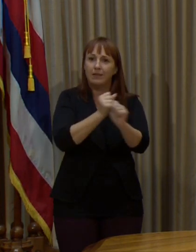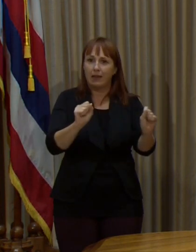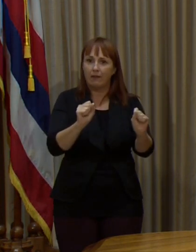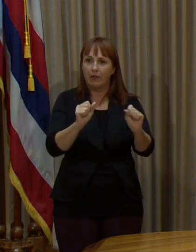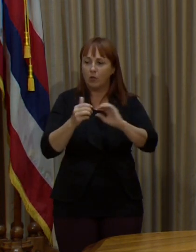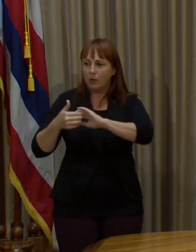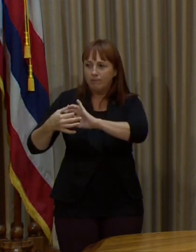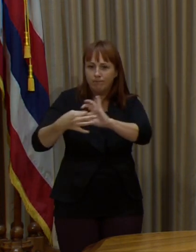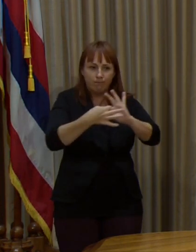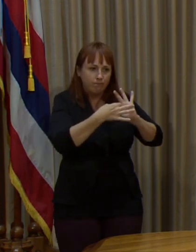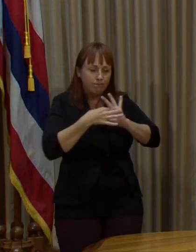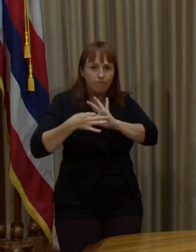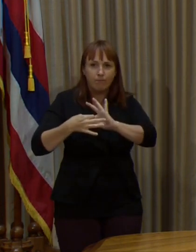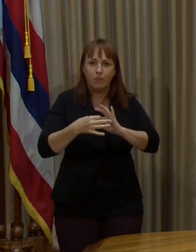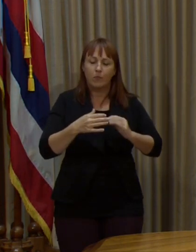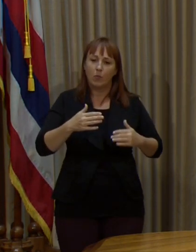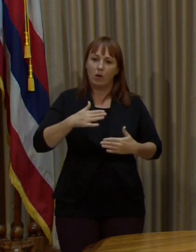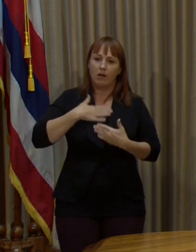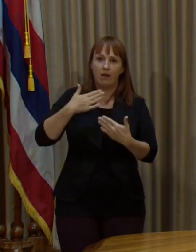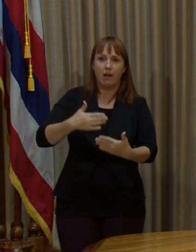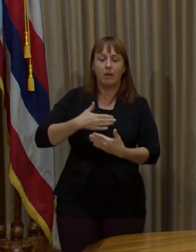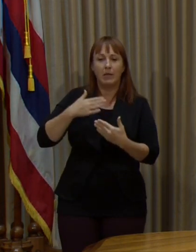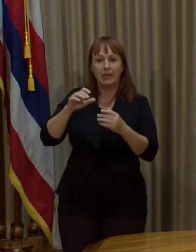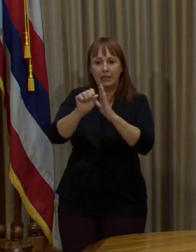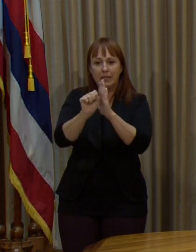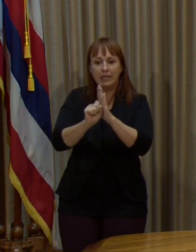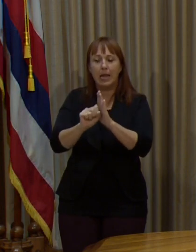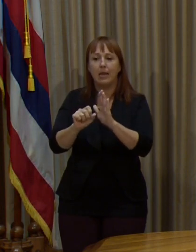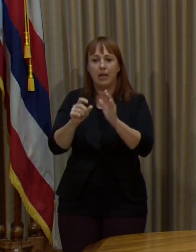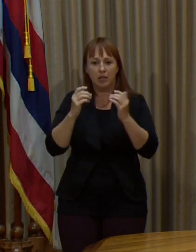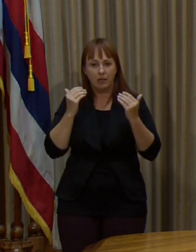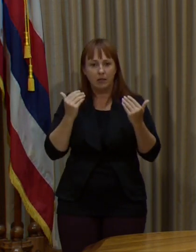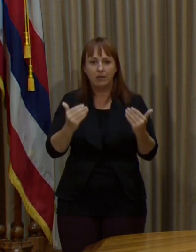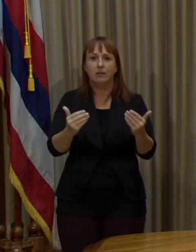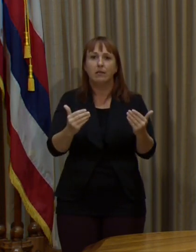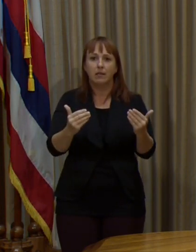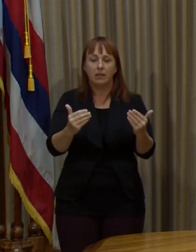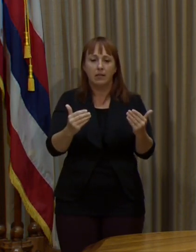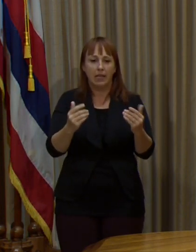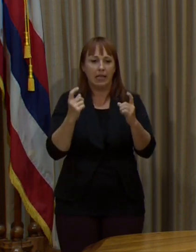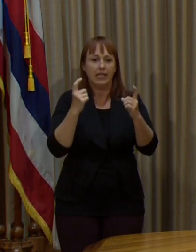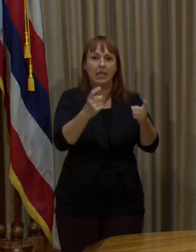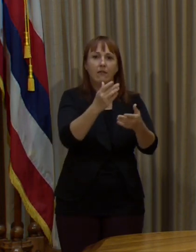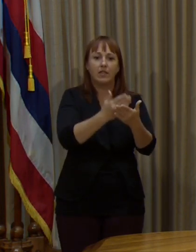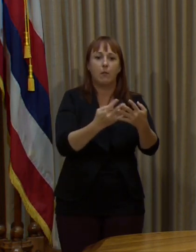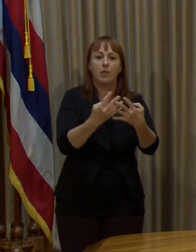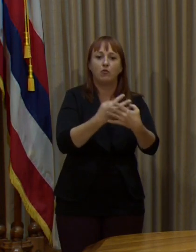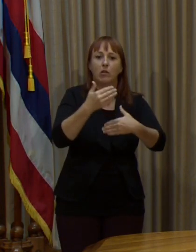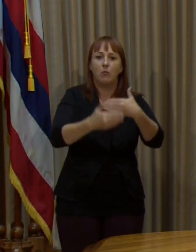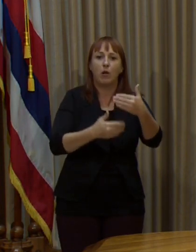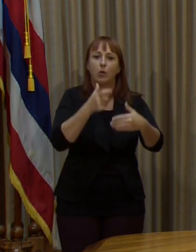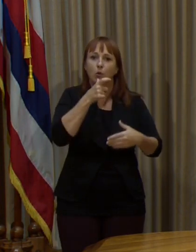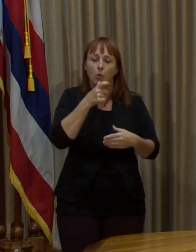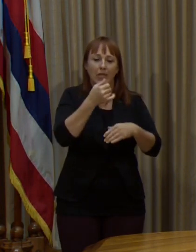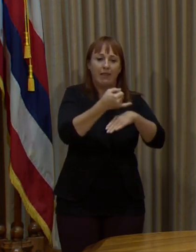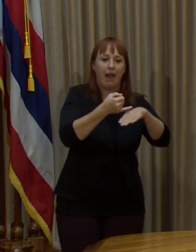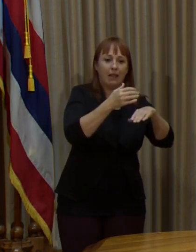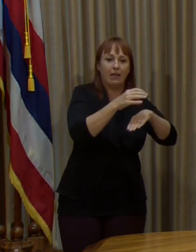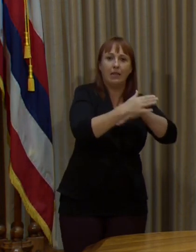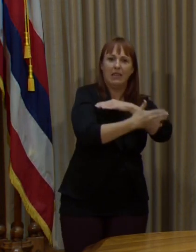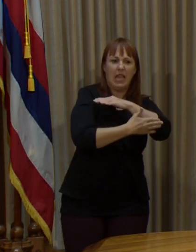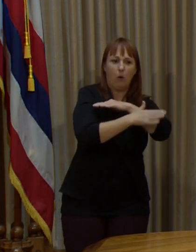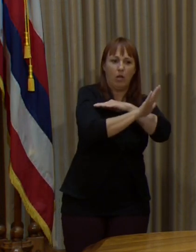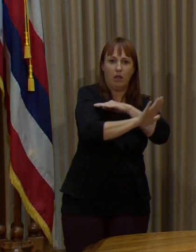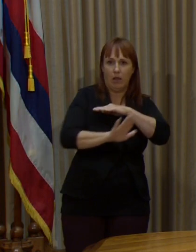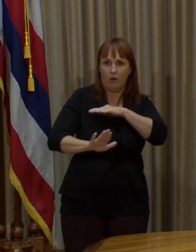grateful that the state has delegated some of the screening process over to the county. They are pivoting as we speak.